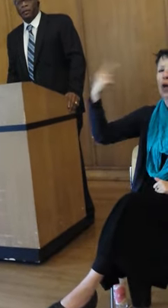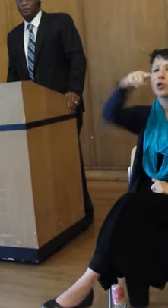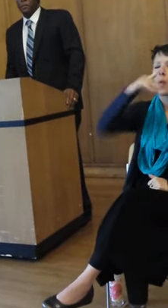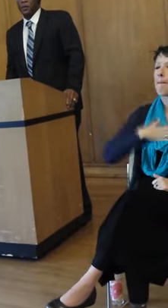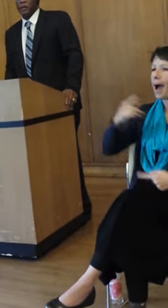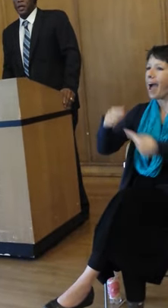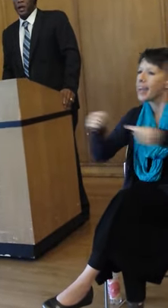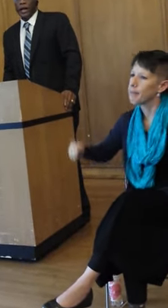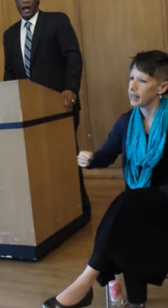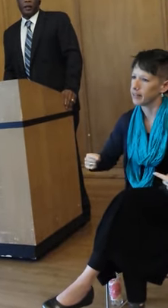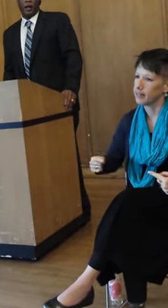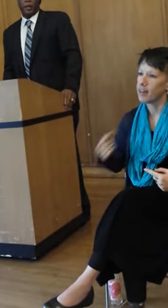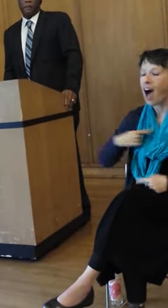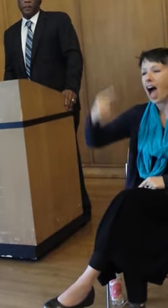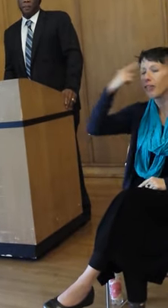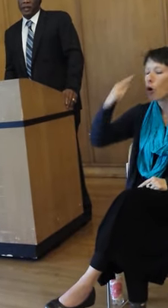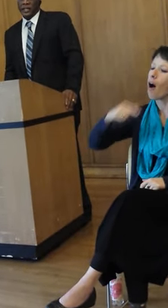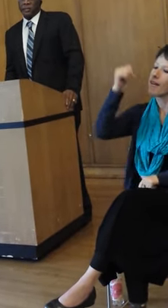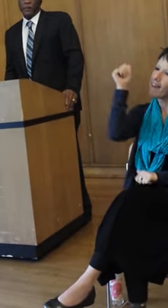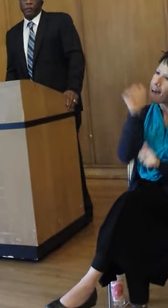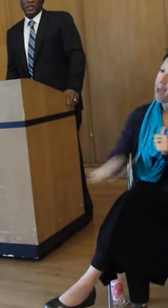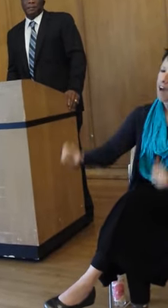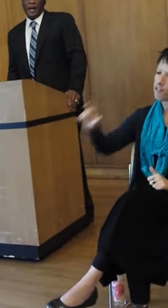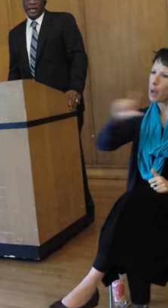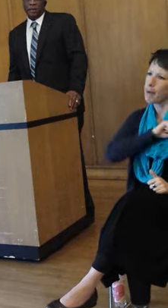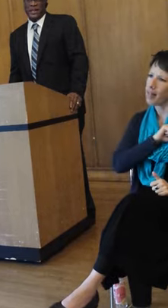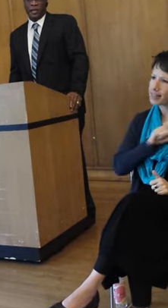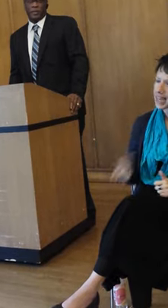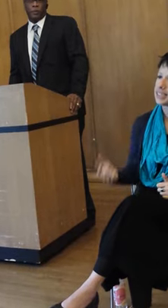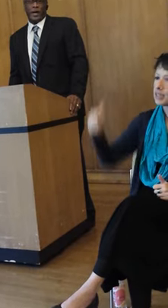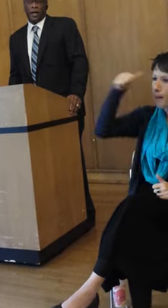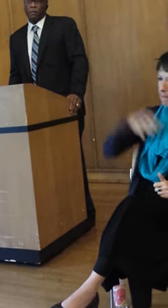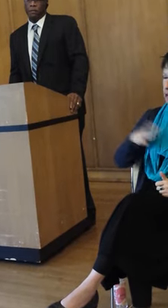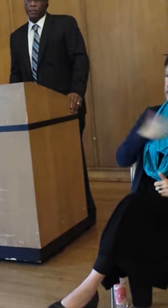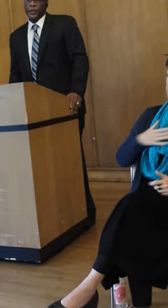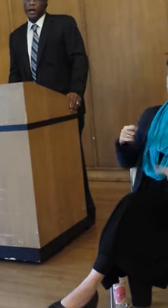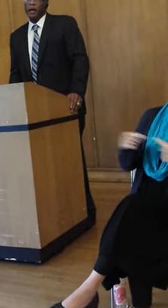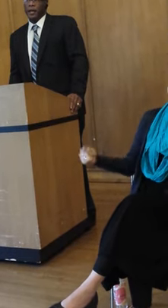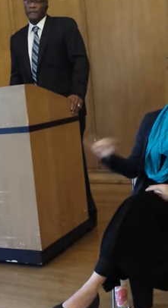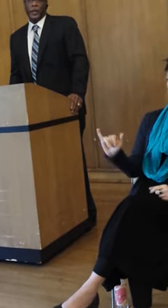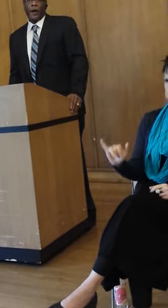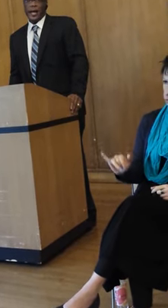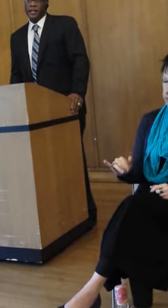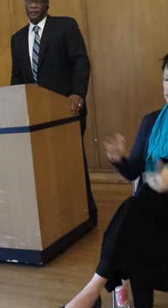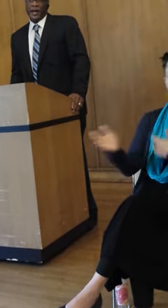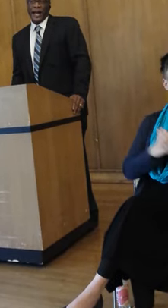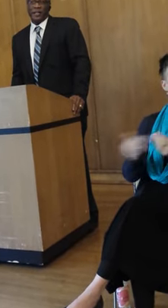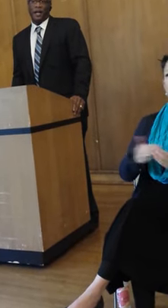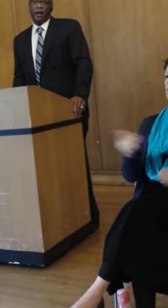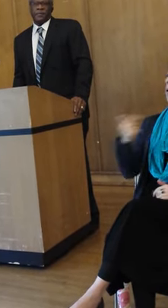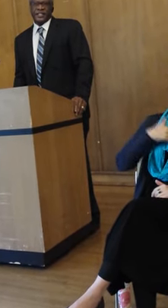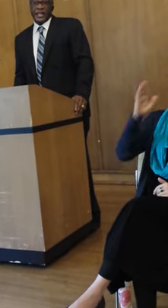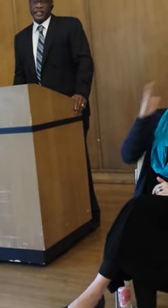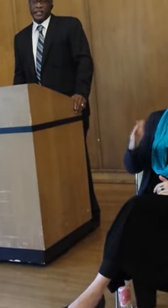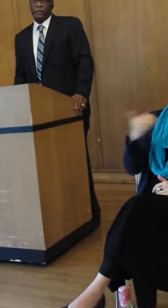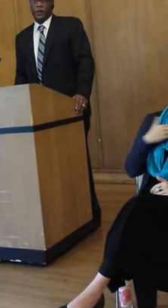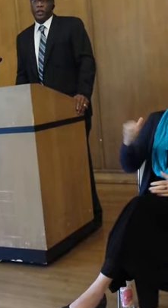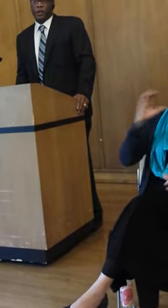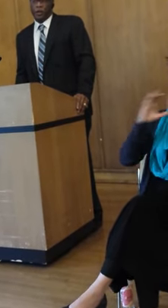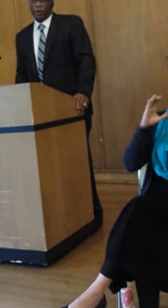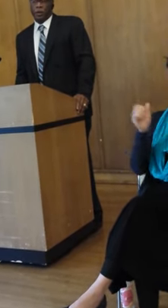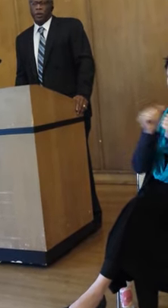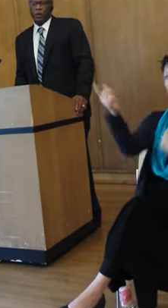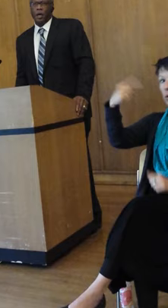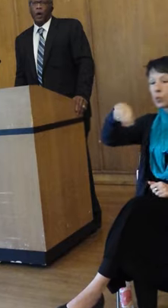my enemy, and I thought every policeman was my enemy as well, even though I had never had a conversation